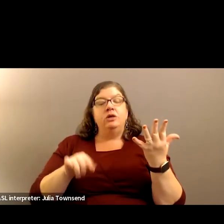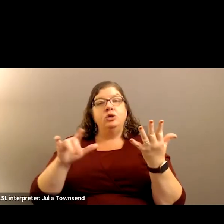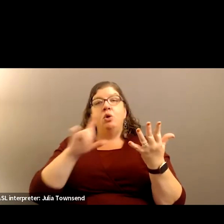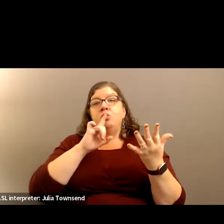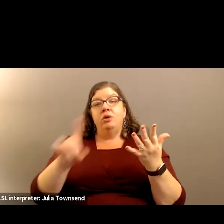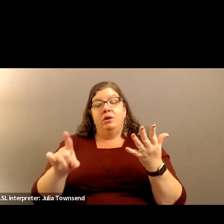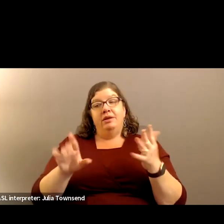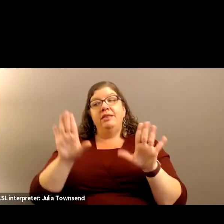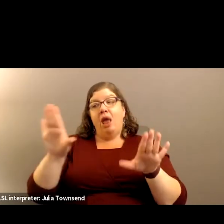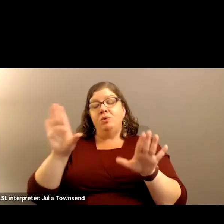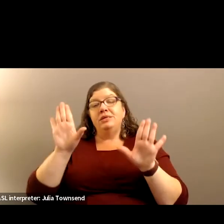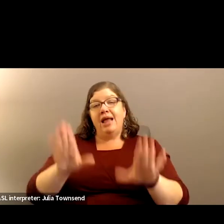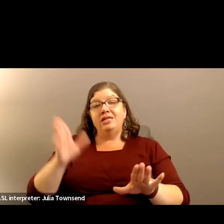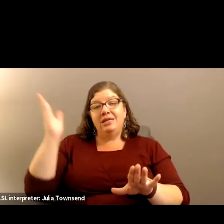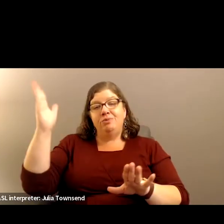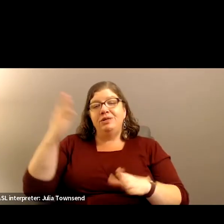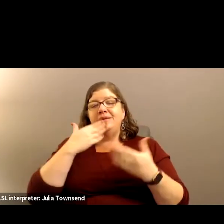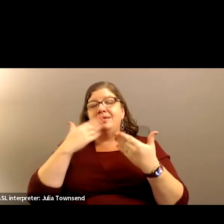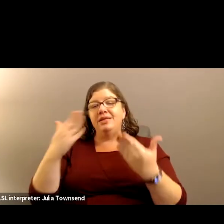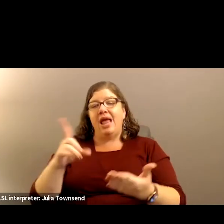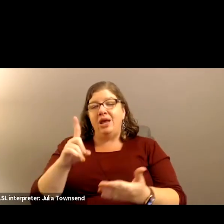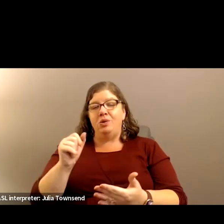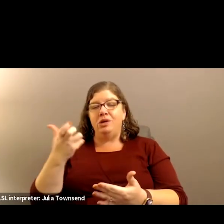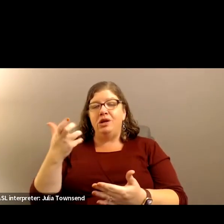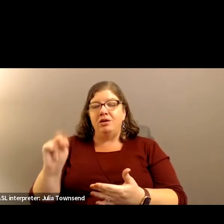certainly excellent presentation. Thank you.